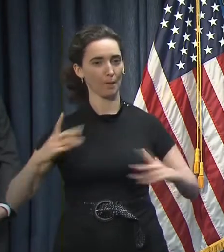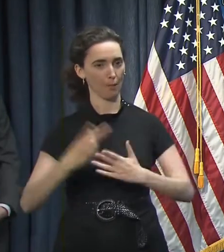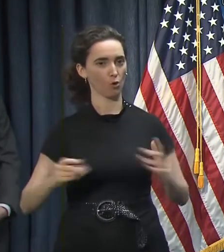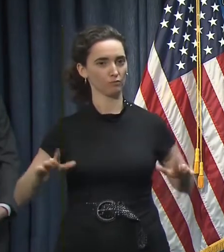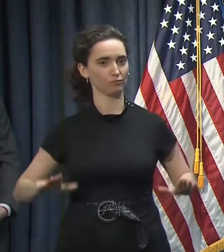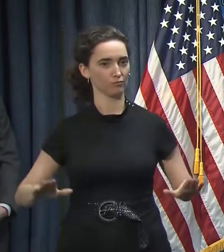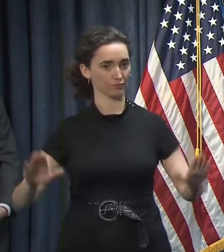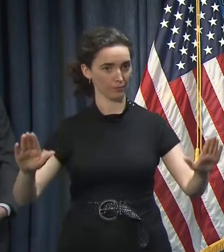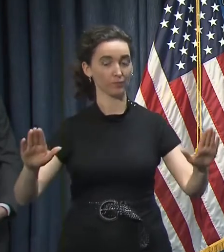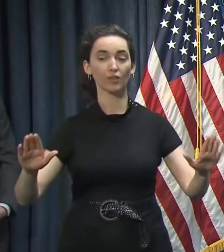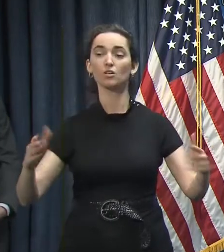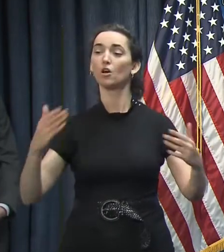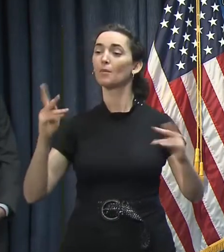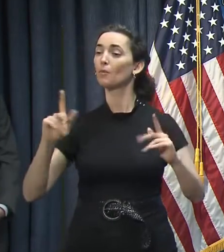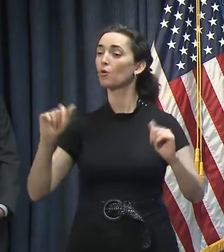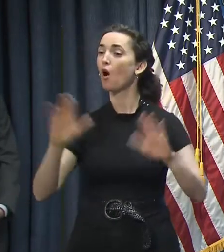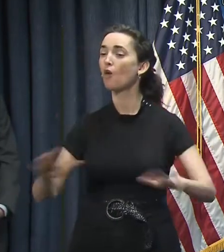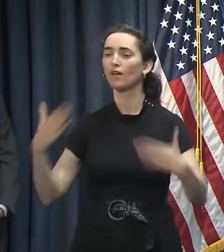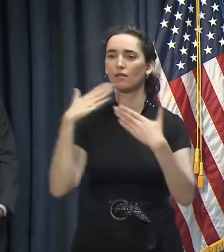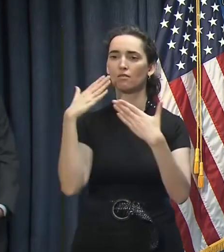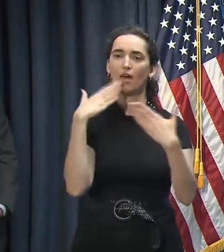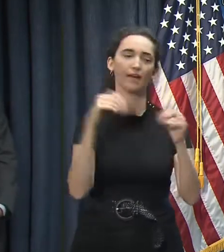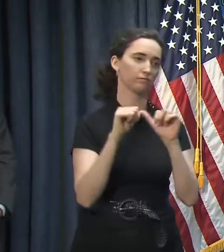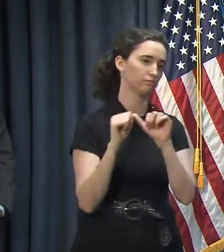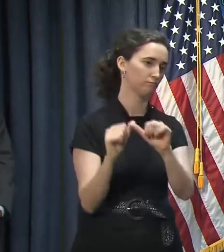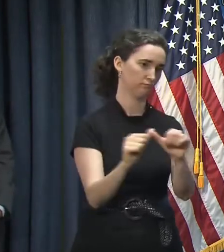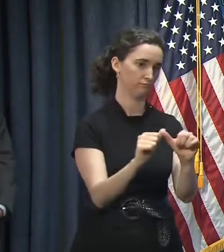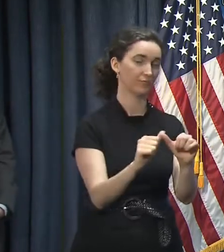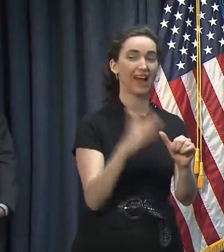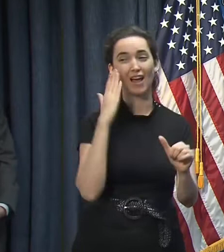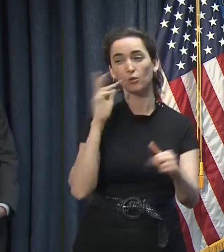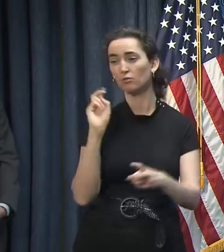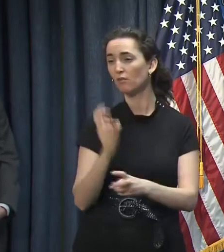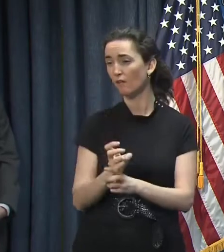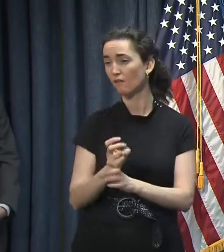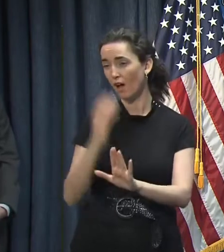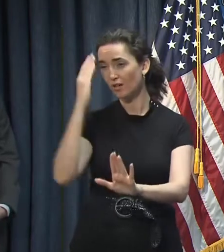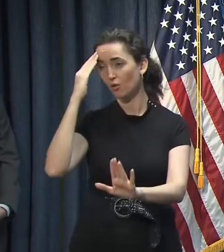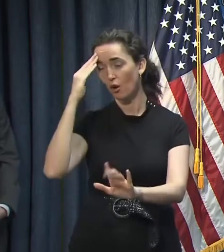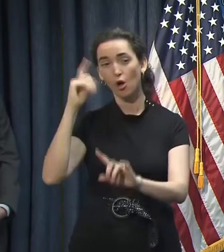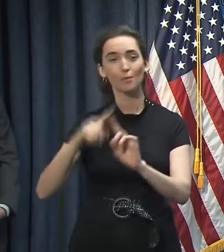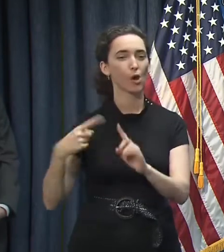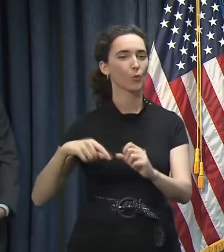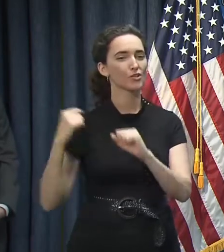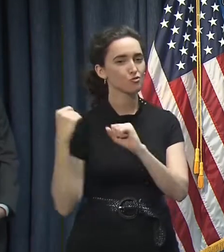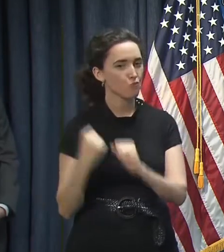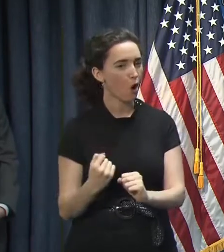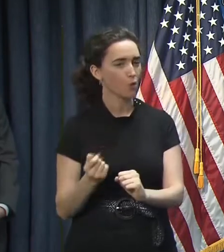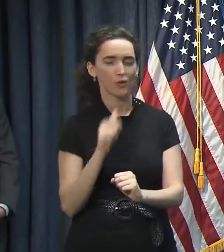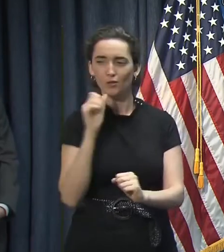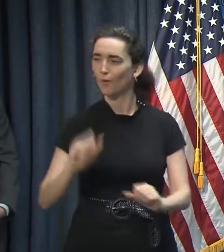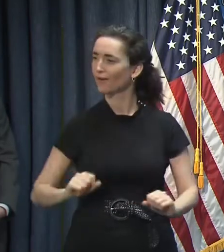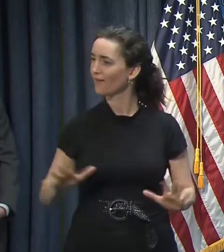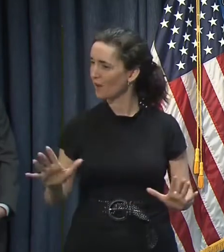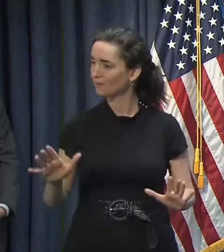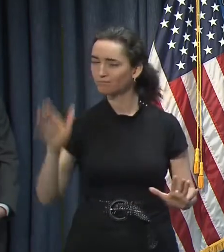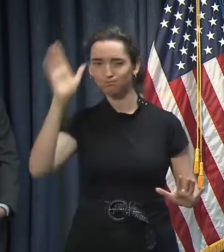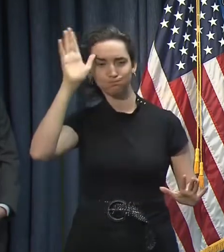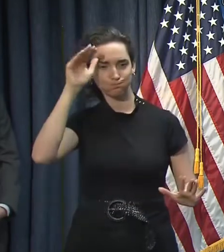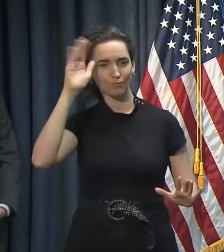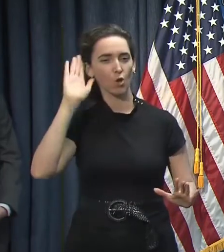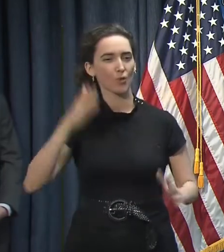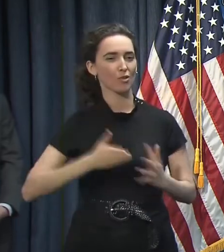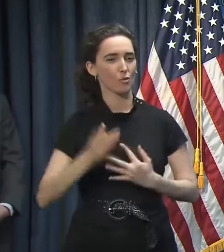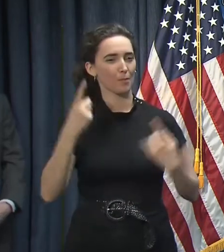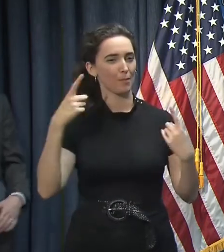express my appreciation to the people of Louisiana. I know this is tough, but I also know that we're strong and resilient and we're going to get through